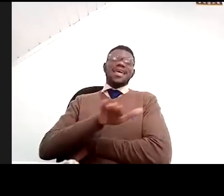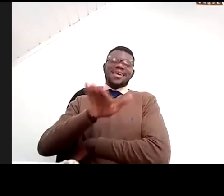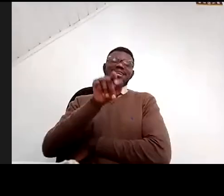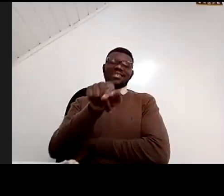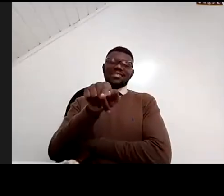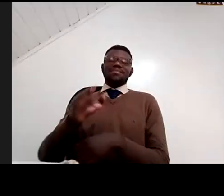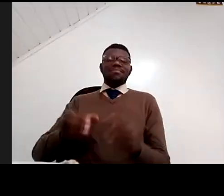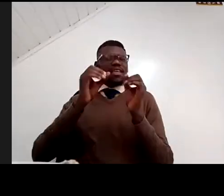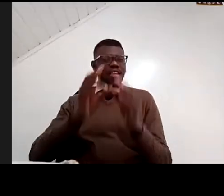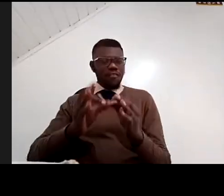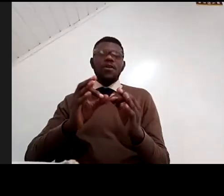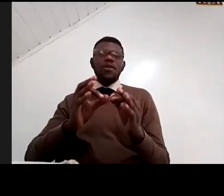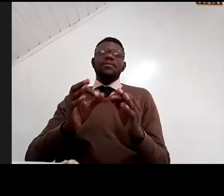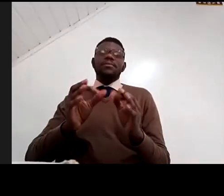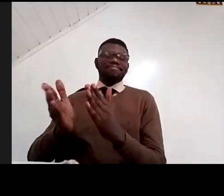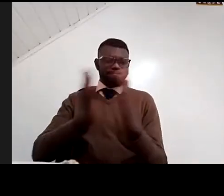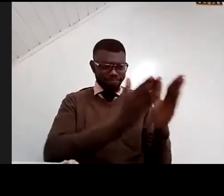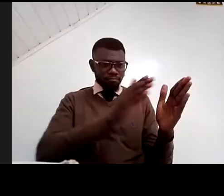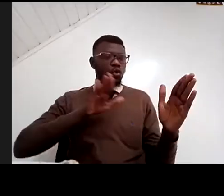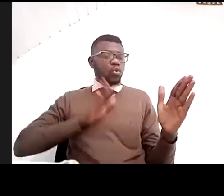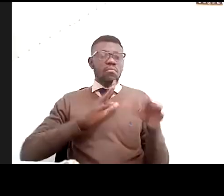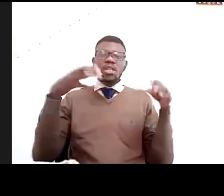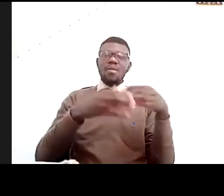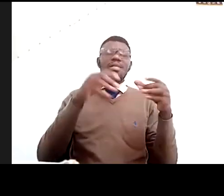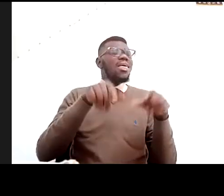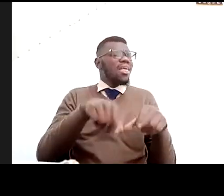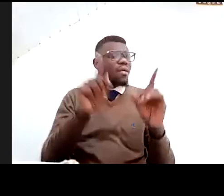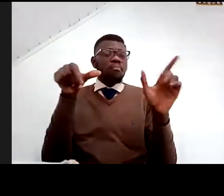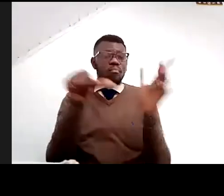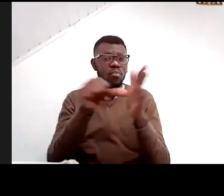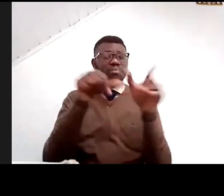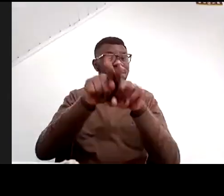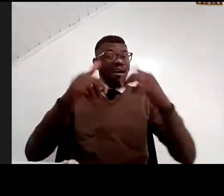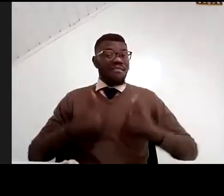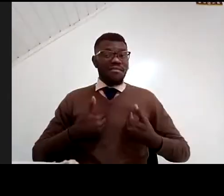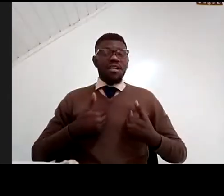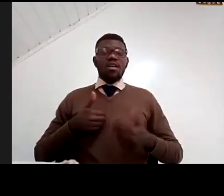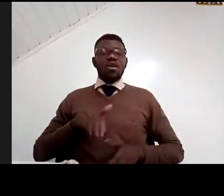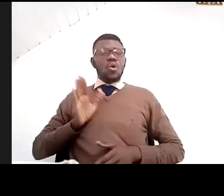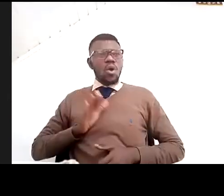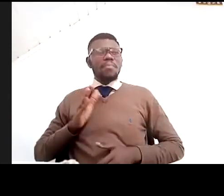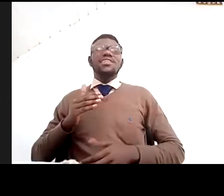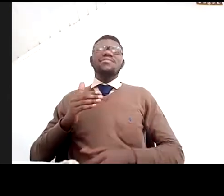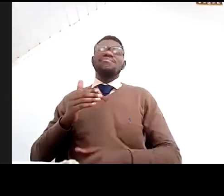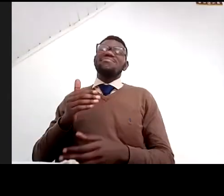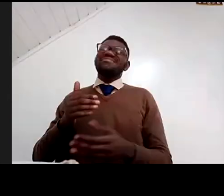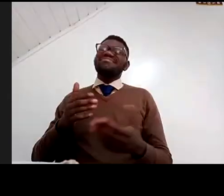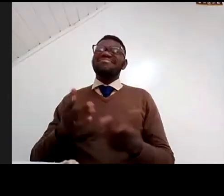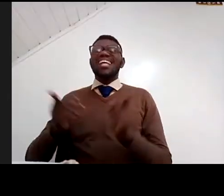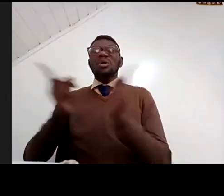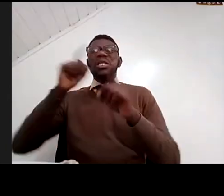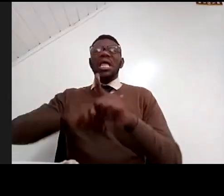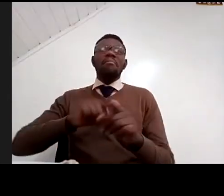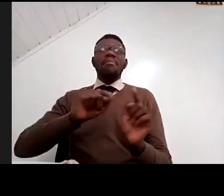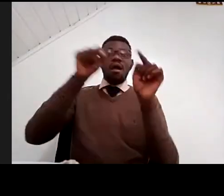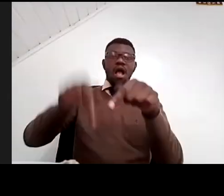also had a problem and, and women were only seasonal, uh, for harvest or packing. You